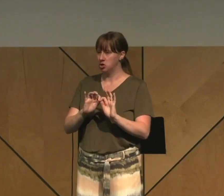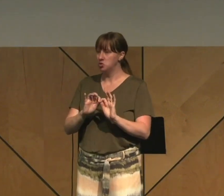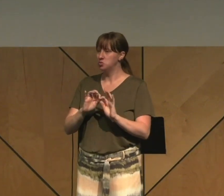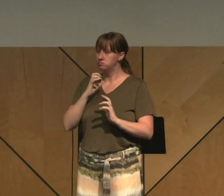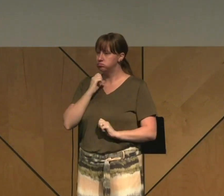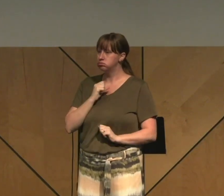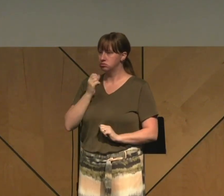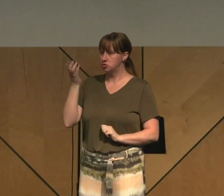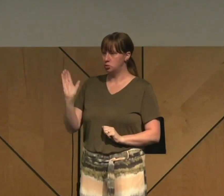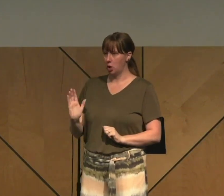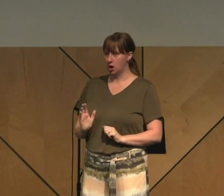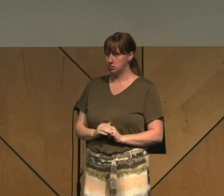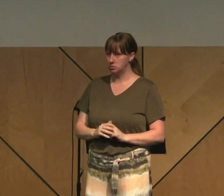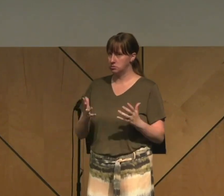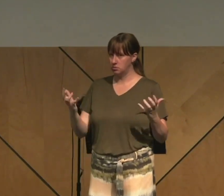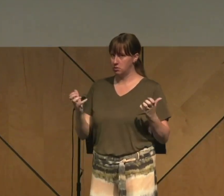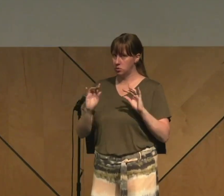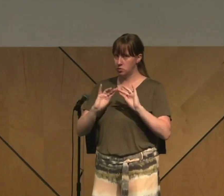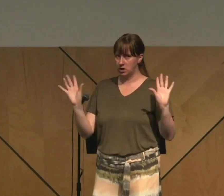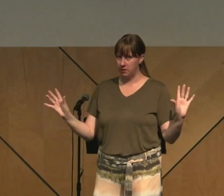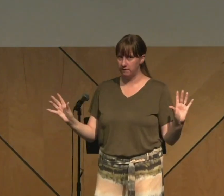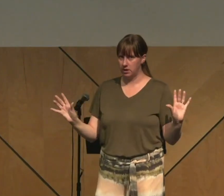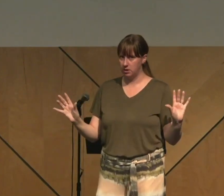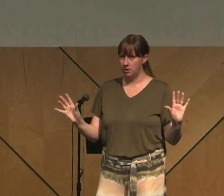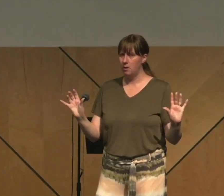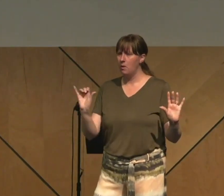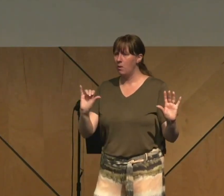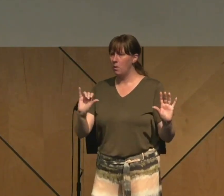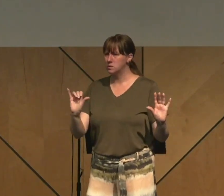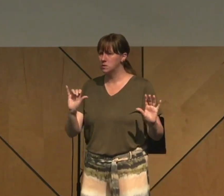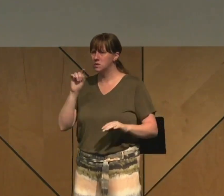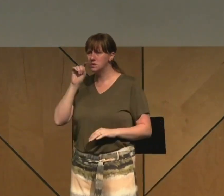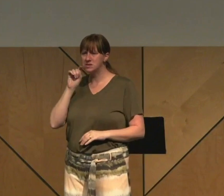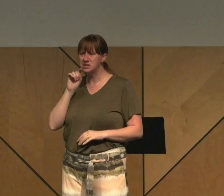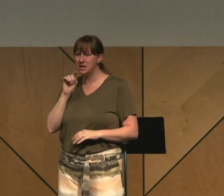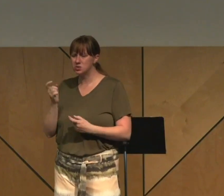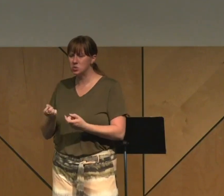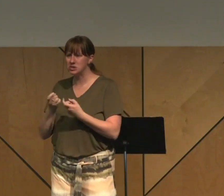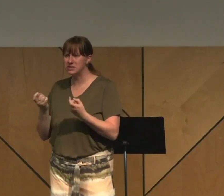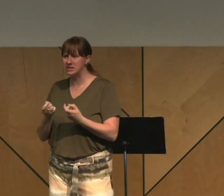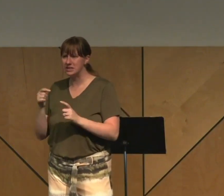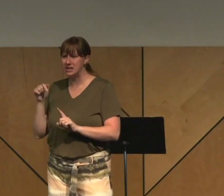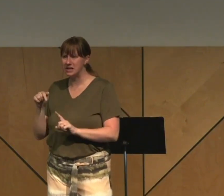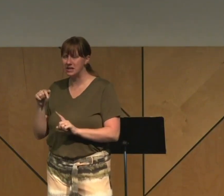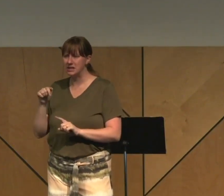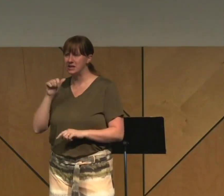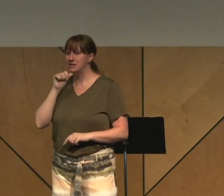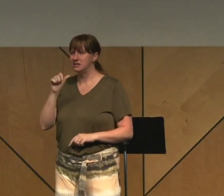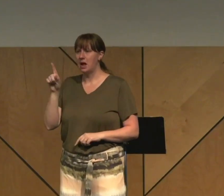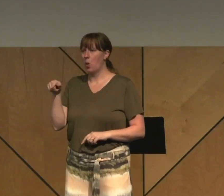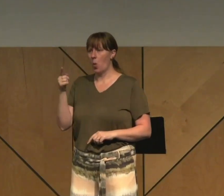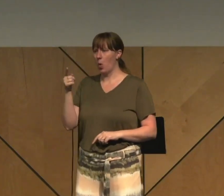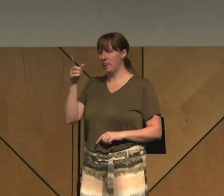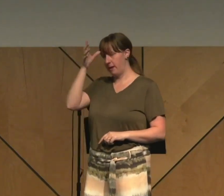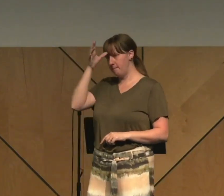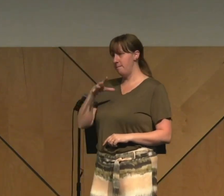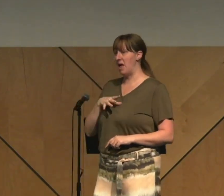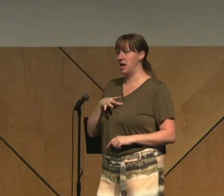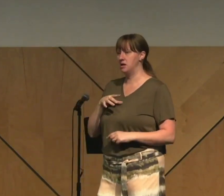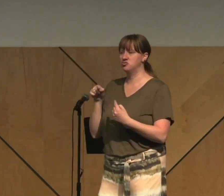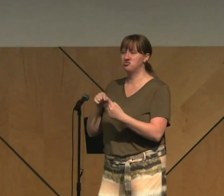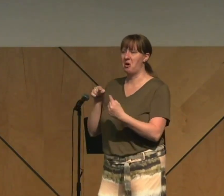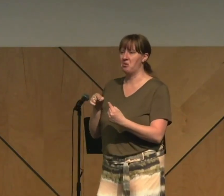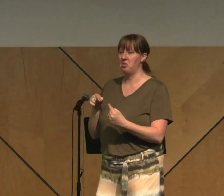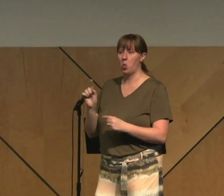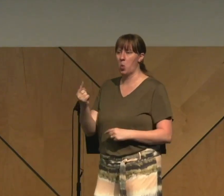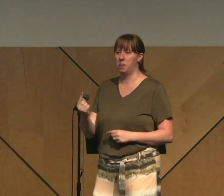thing. But another thing that I want to be clear on is that sexual sin isn't just a guy's struggle. It isn't just something that